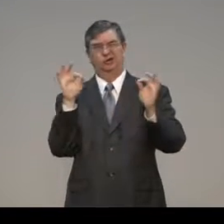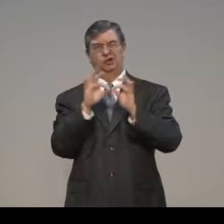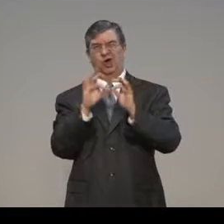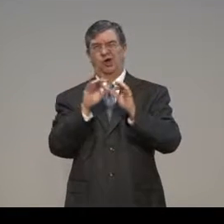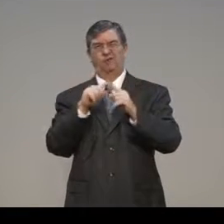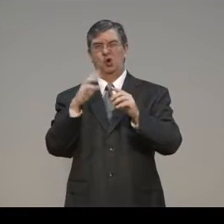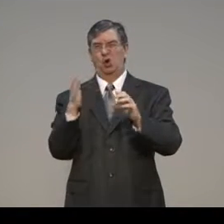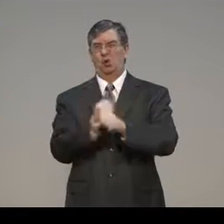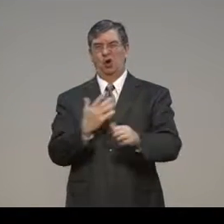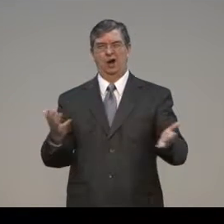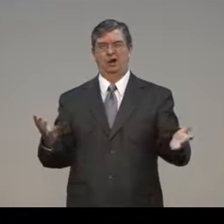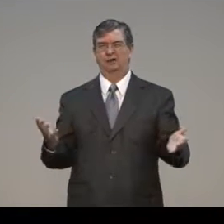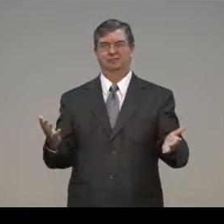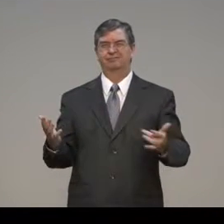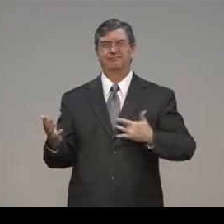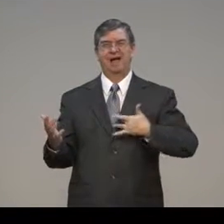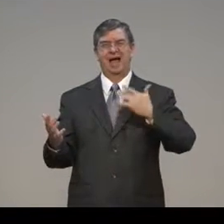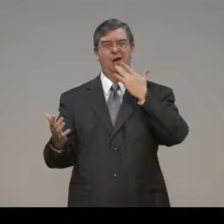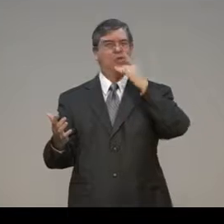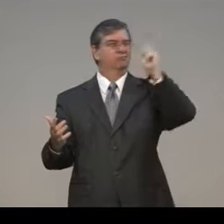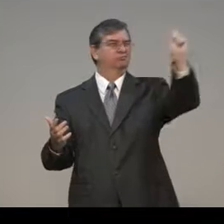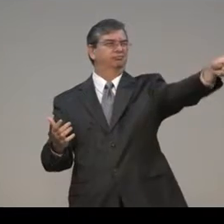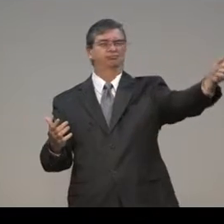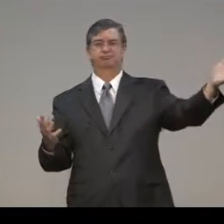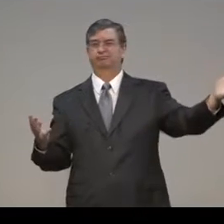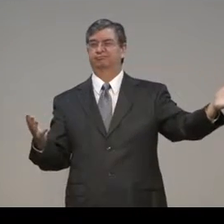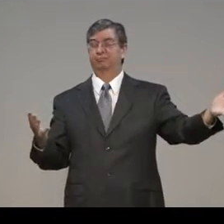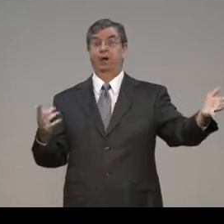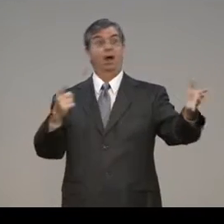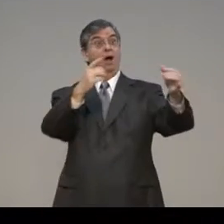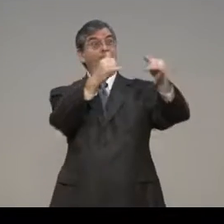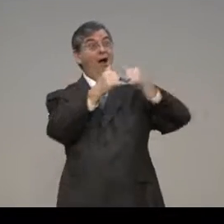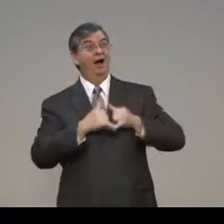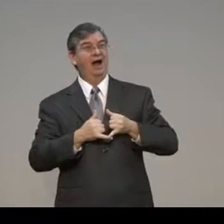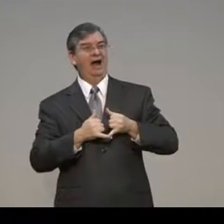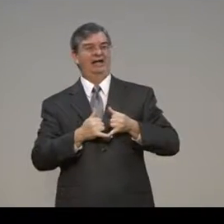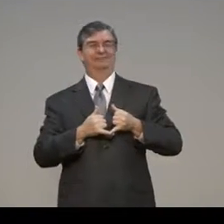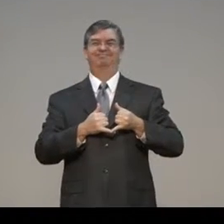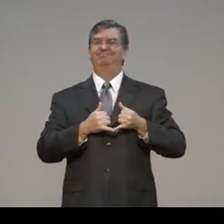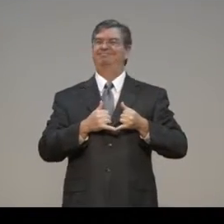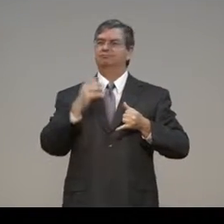Share it. Share it. They deserve something. They have earned it. and they receive,